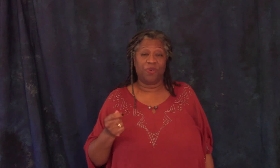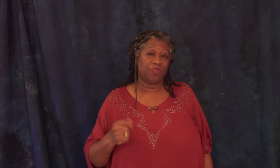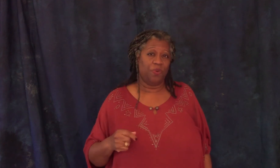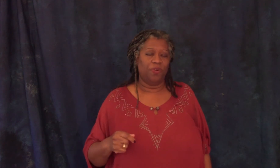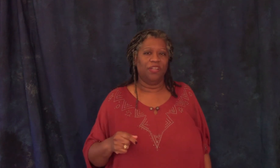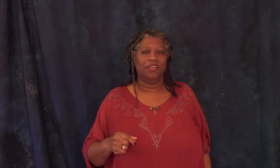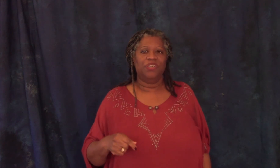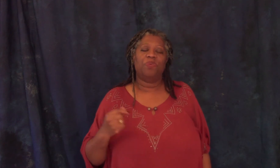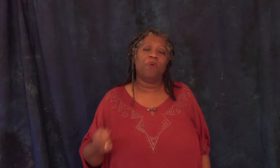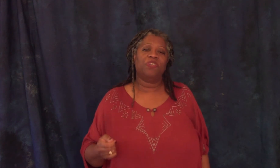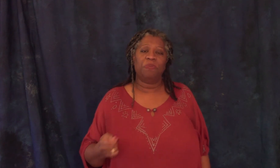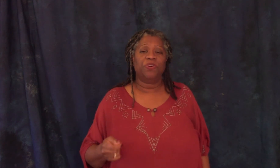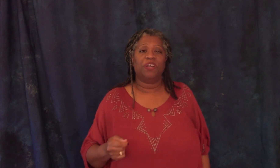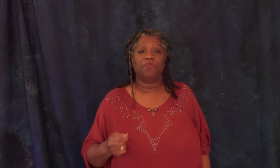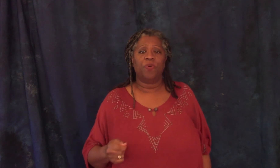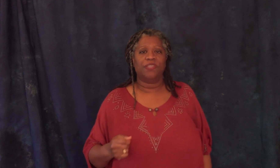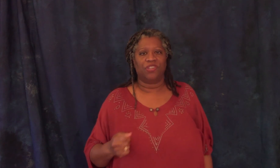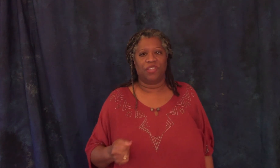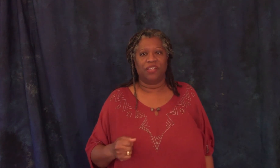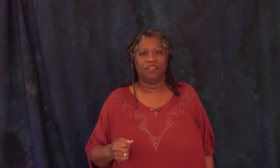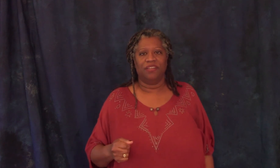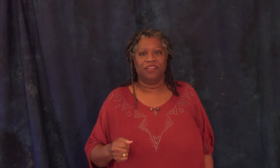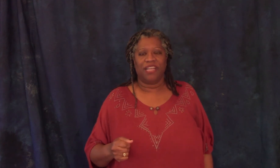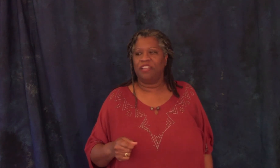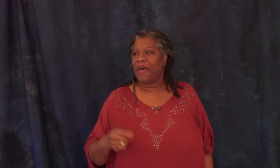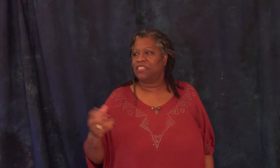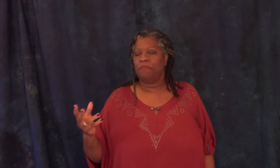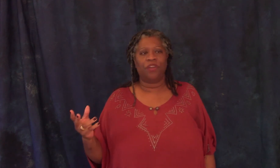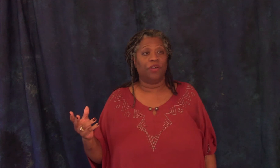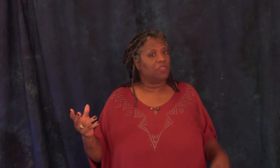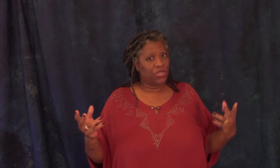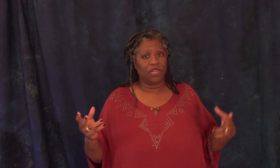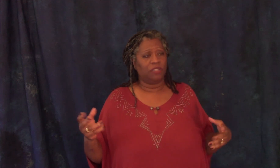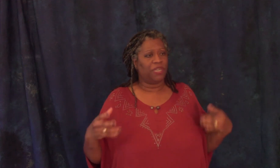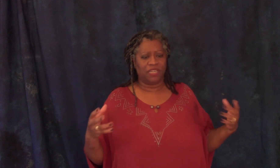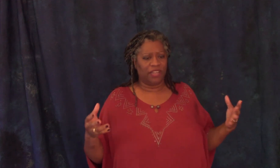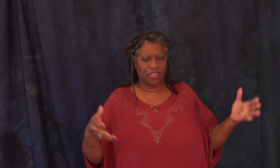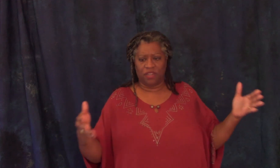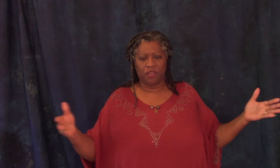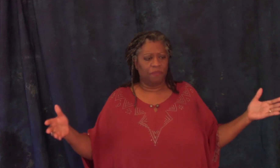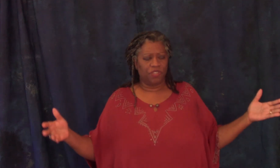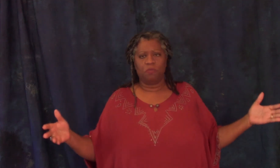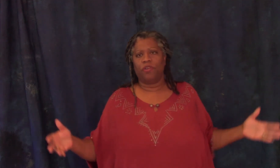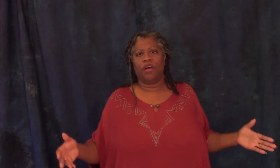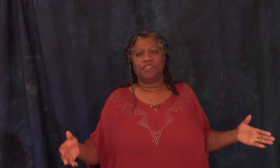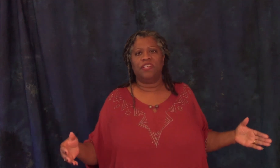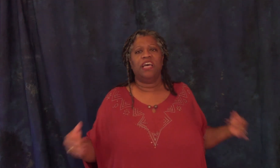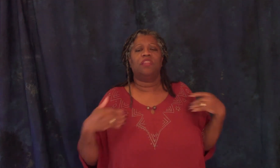to school so the poorest people could not afford such a thing and he passed the manor houses which he liked but he didn't like the little smaller houses and and the